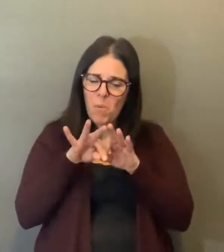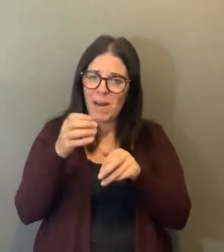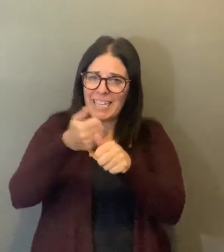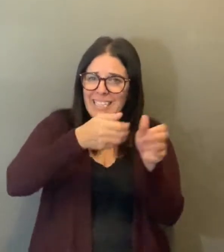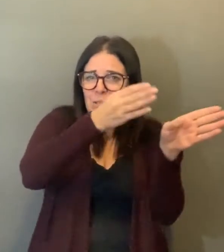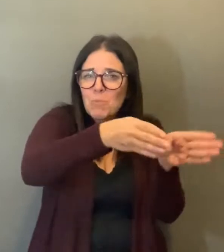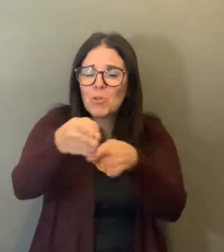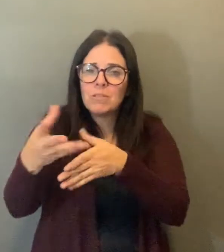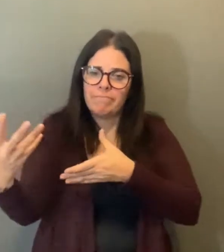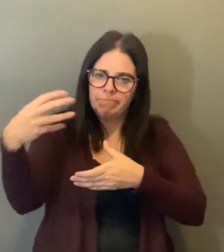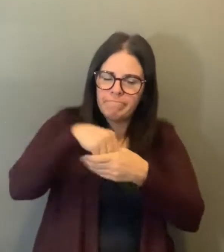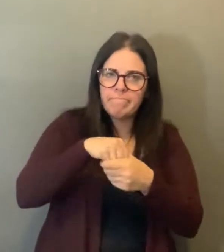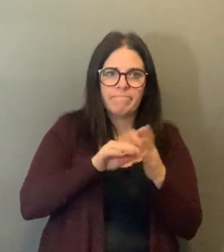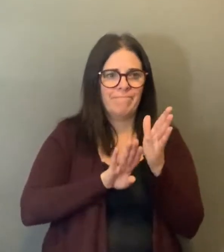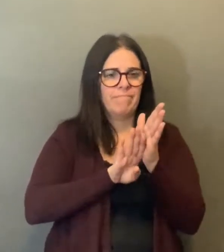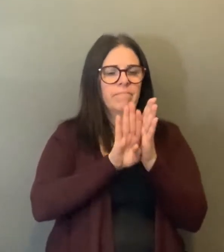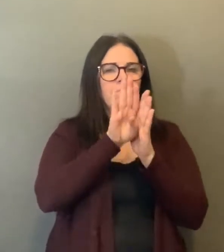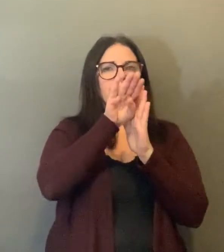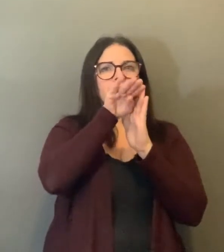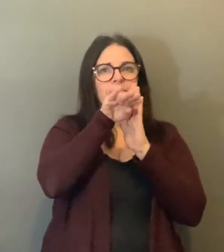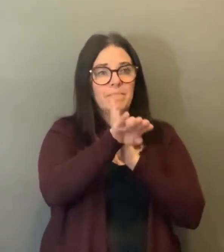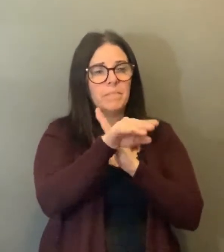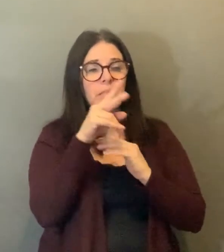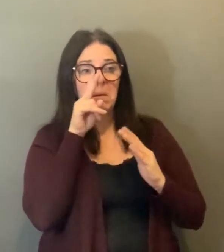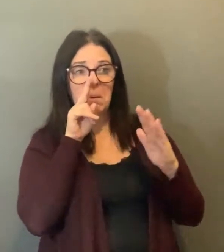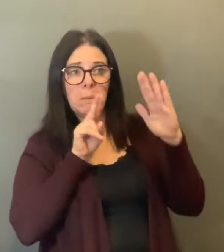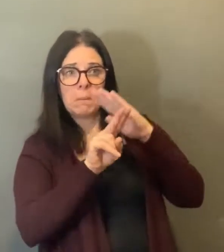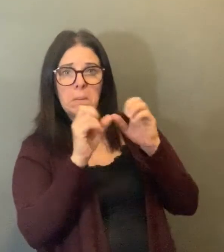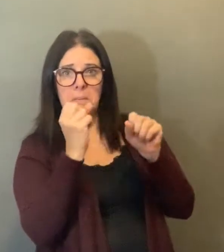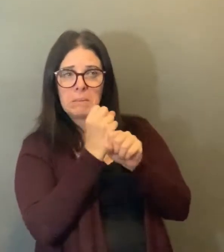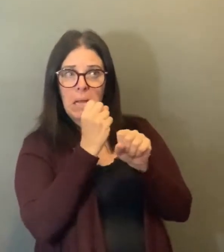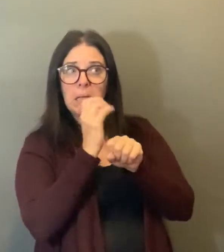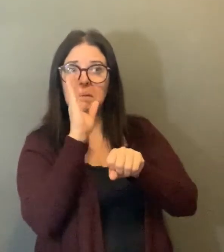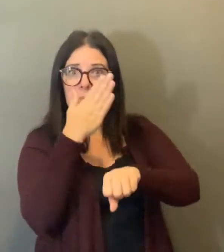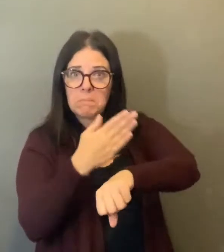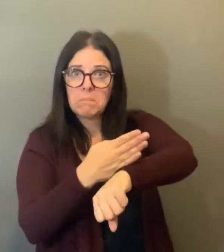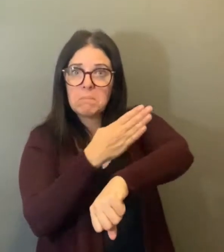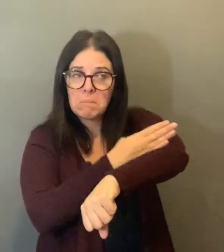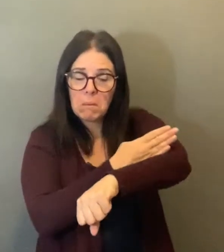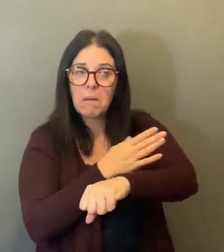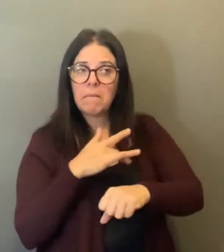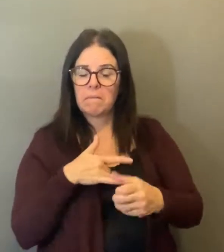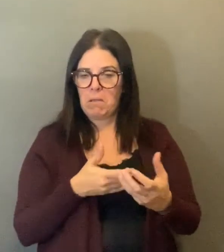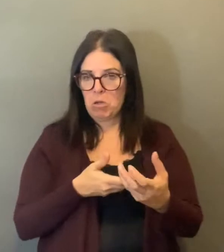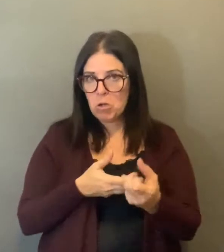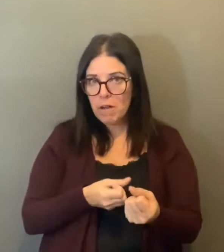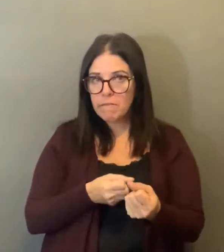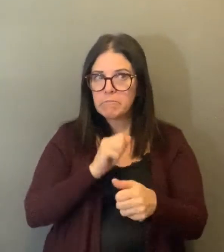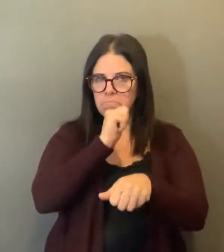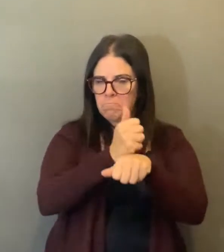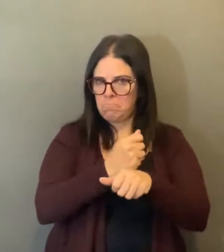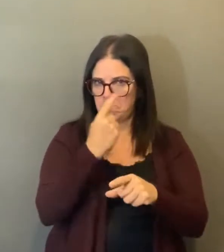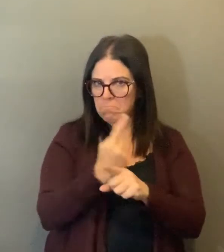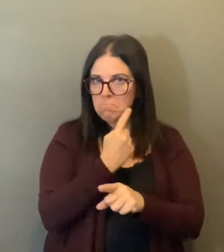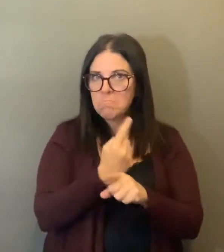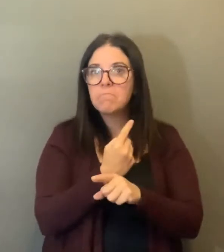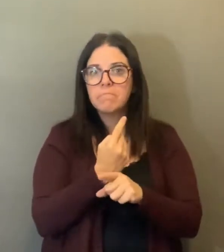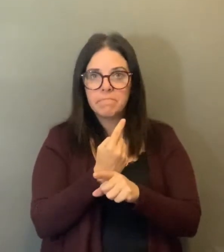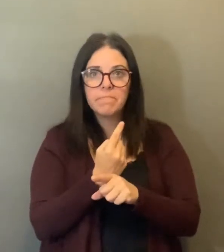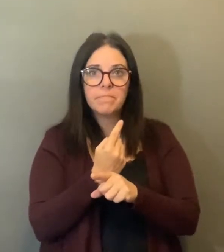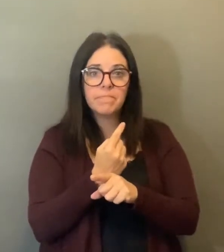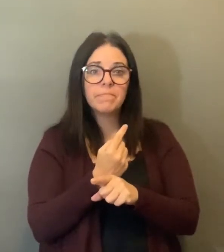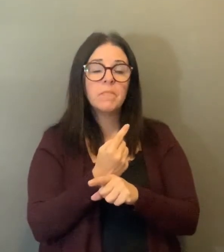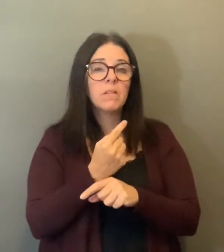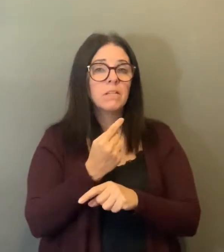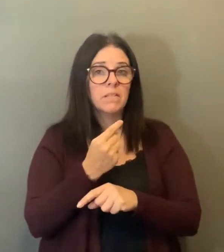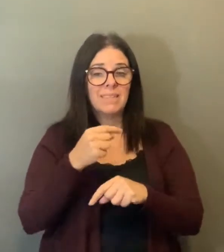Unit, with the exception of very few, are dedicated to ensure the public health follow-up of all cases and contacts happening in our